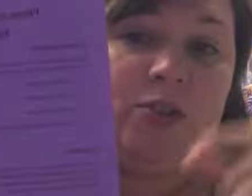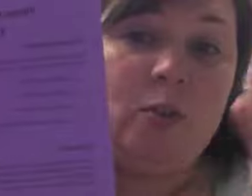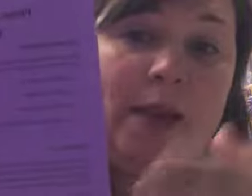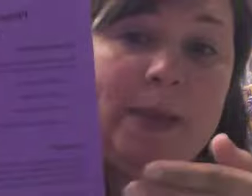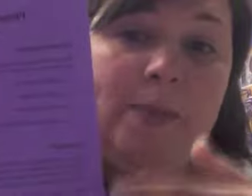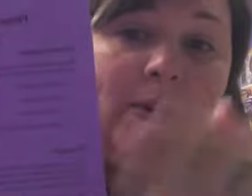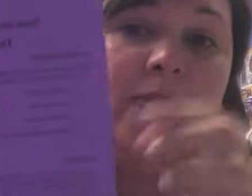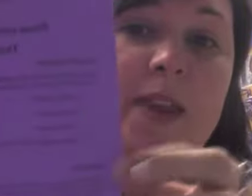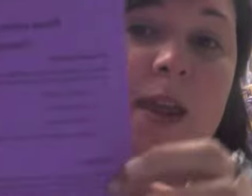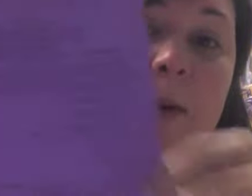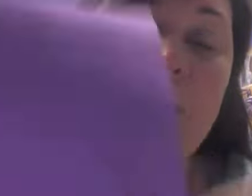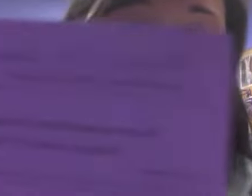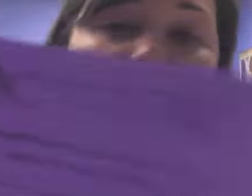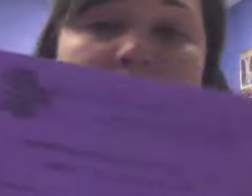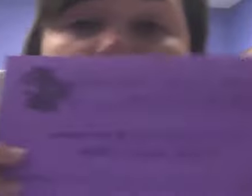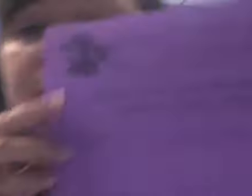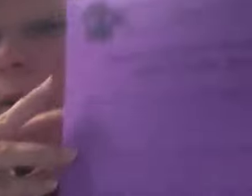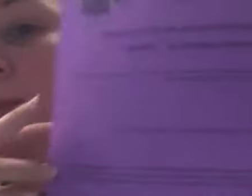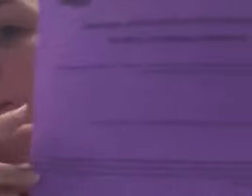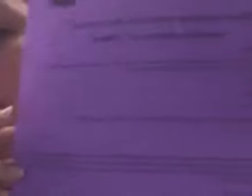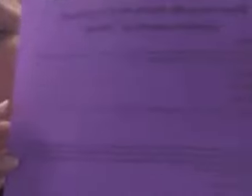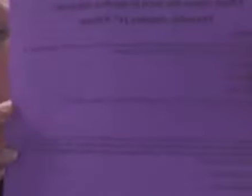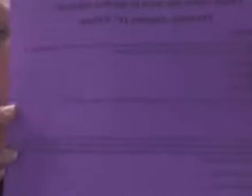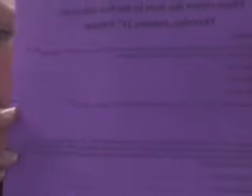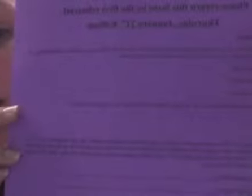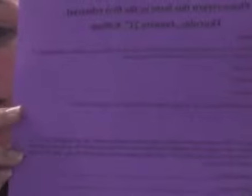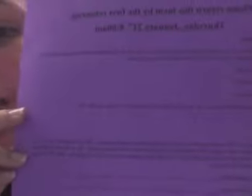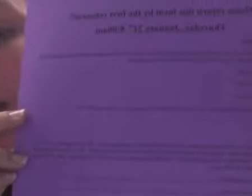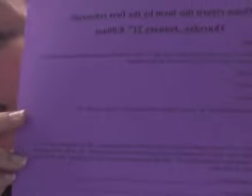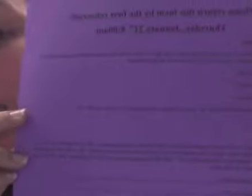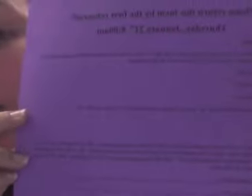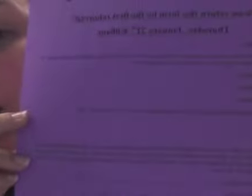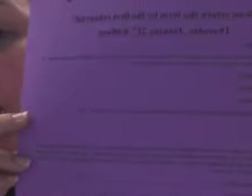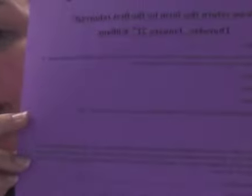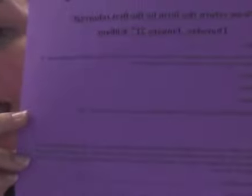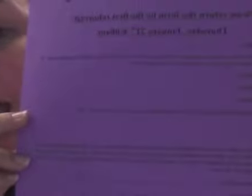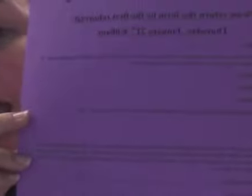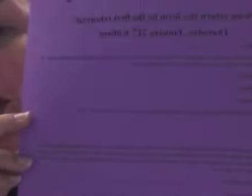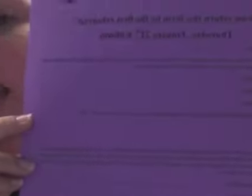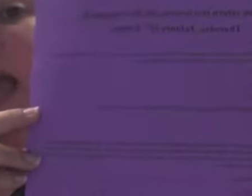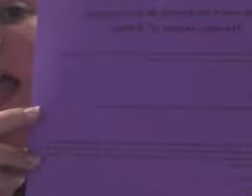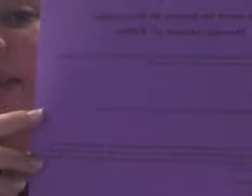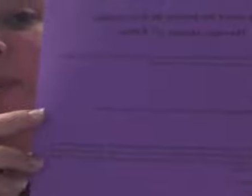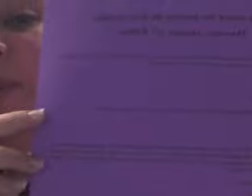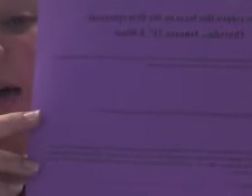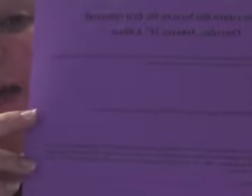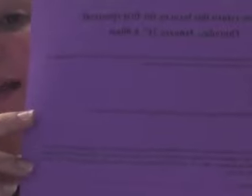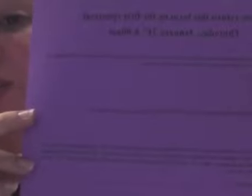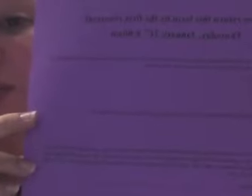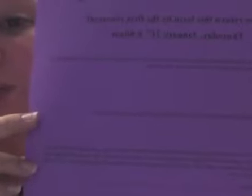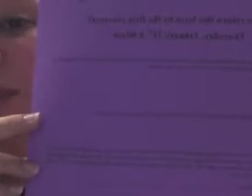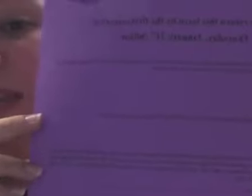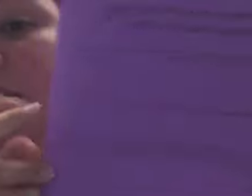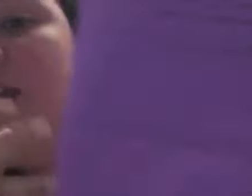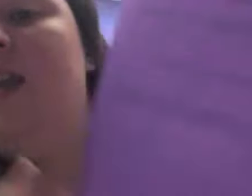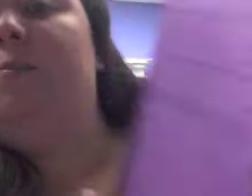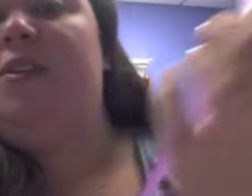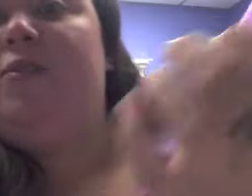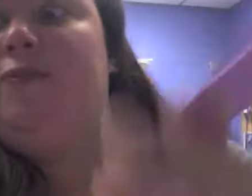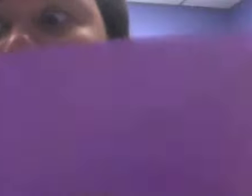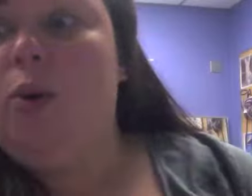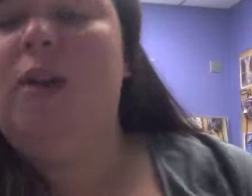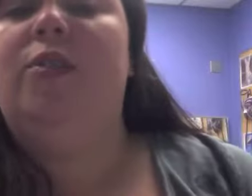papers. There's a white paper and then a purple paper. The purple paper needs to be signed by Mom and Dad and brought back to me